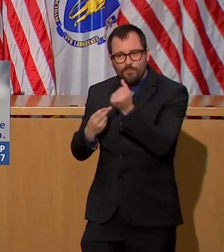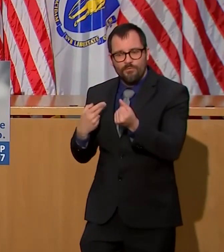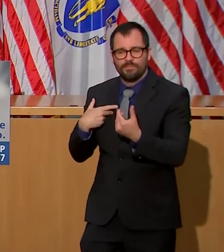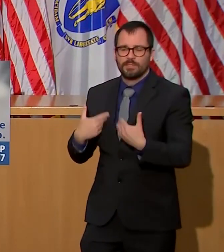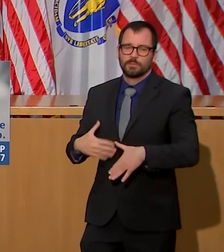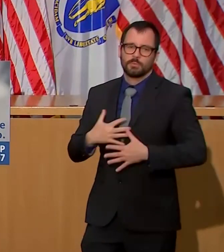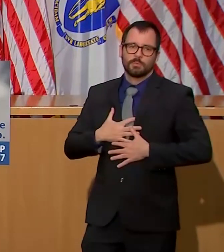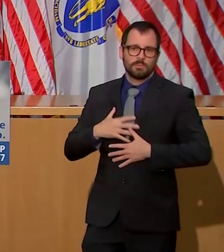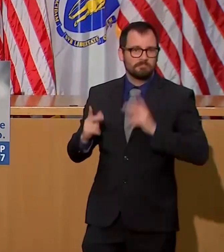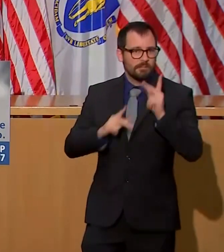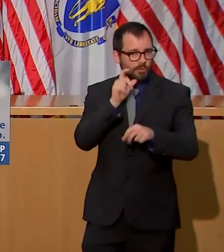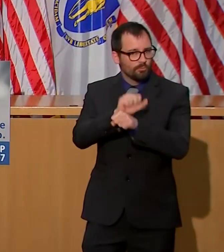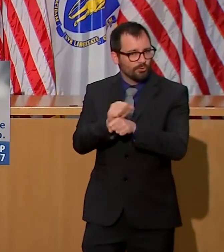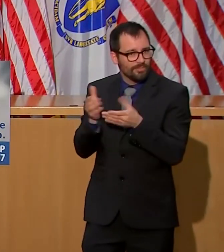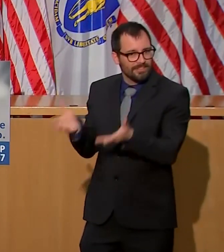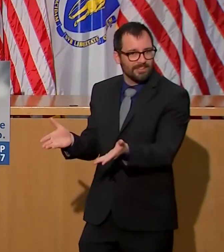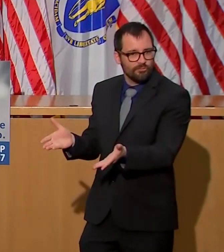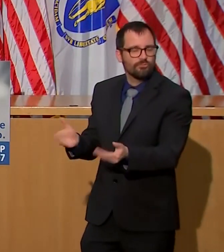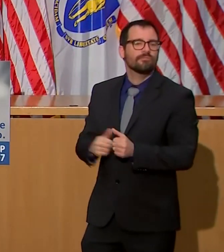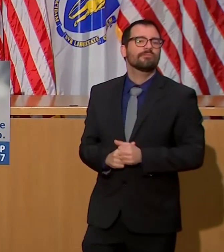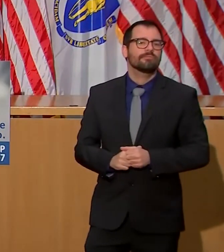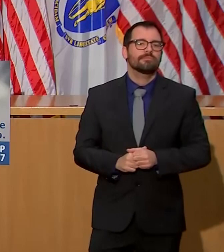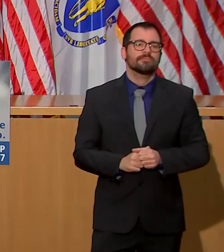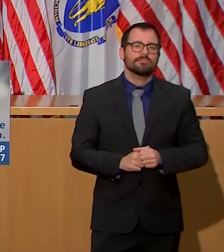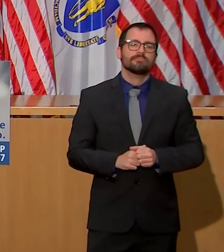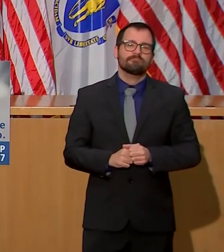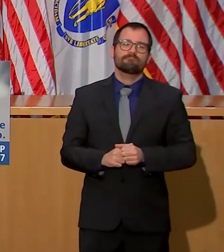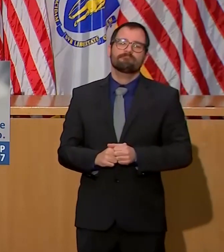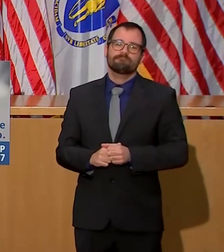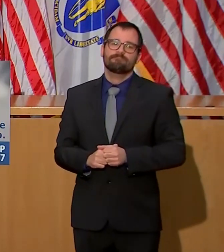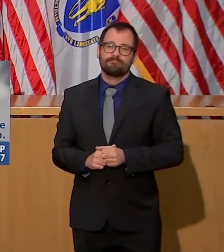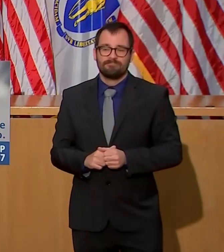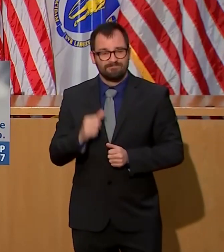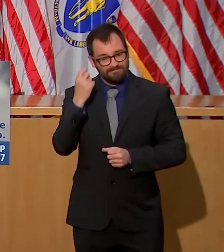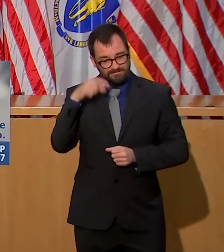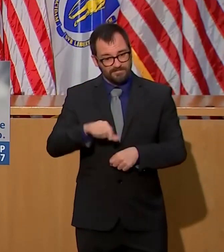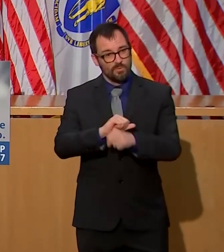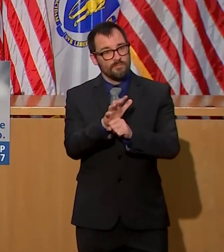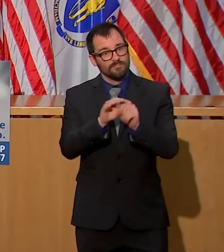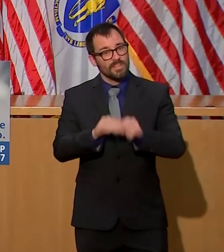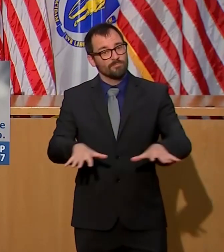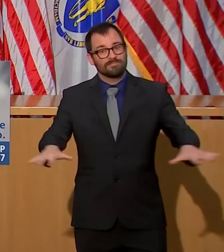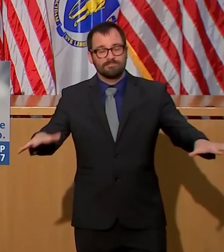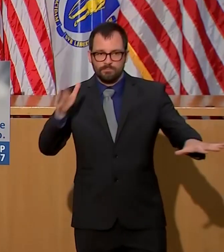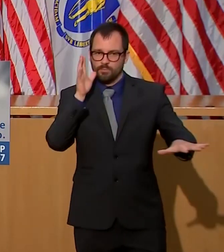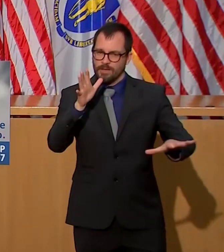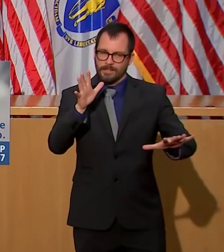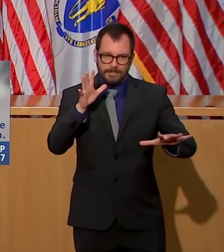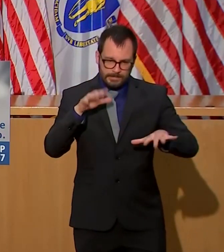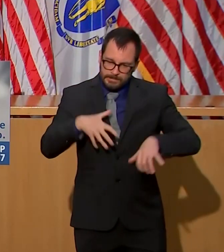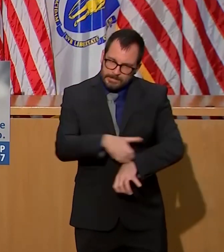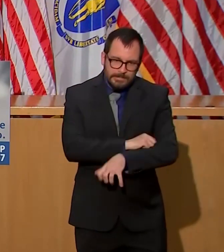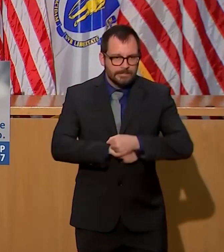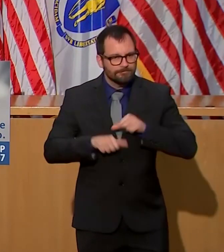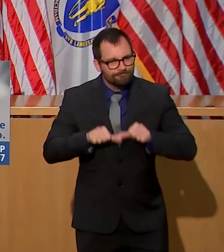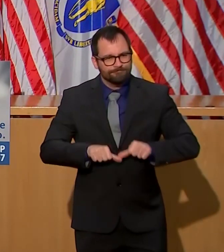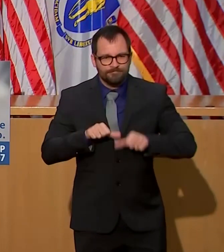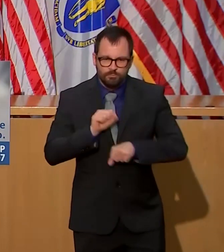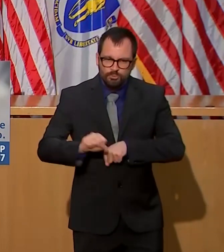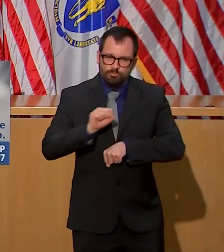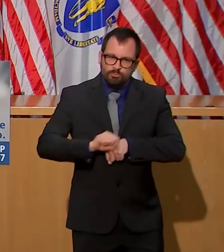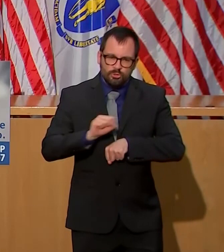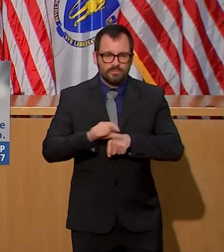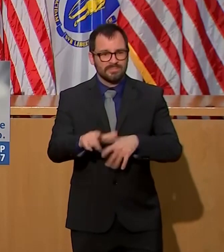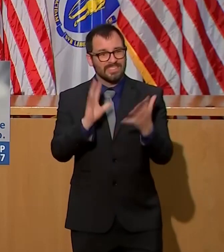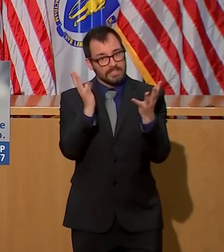way to the end knowing that we'll come out the other side there will be better times and brighter days. I would ask everyone